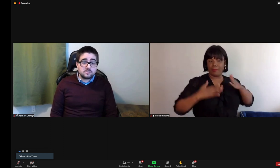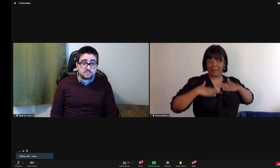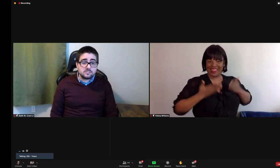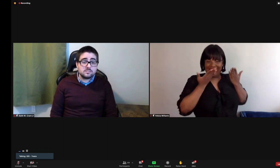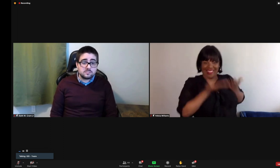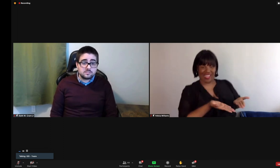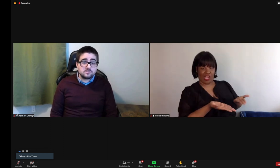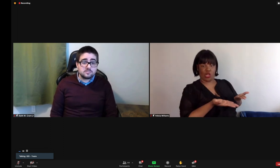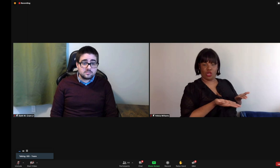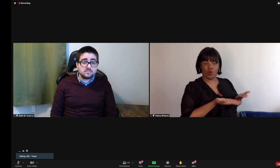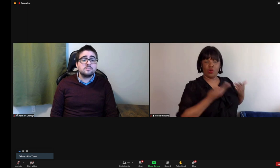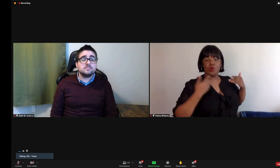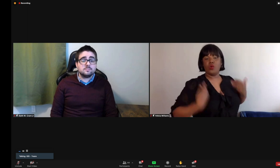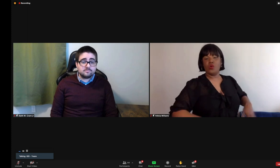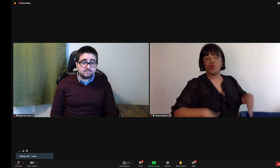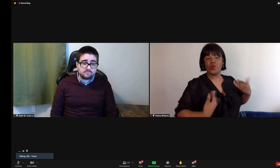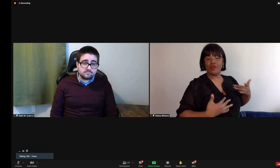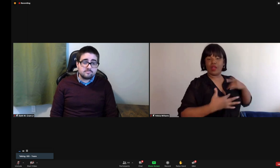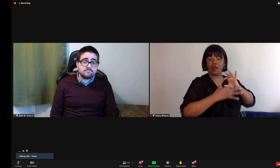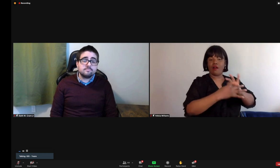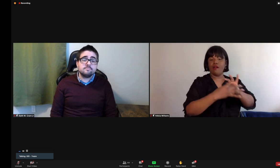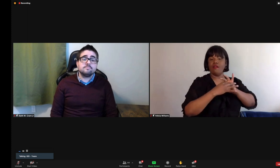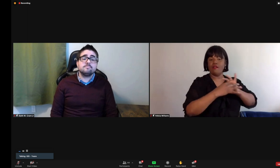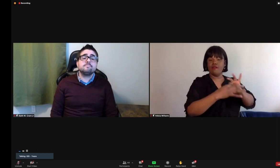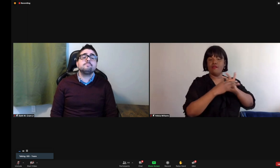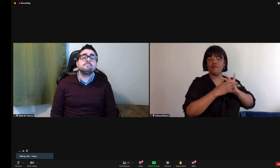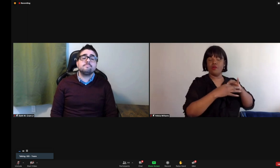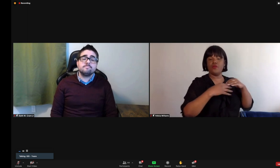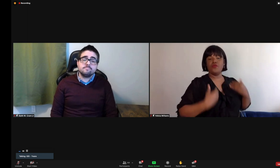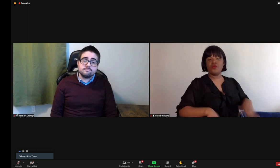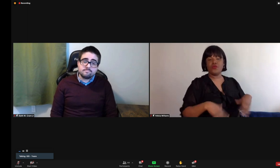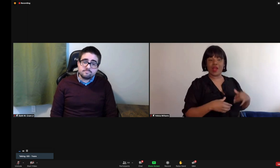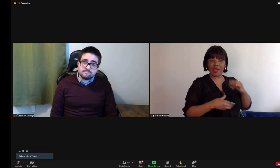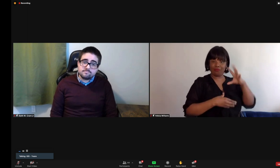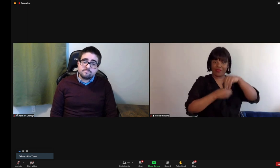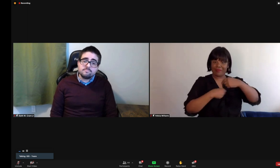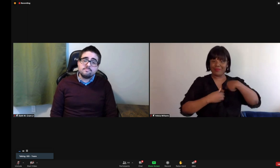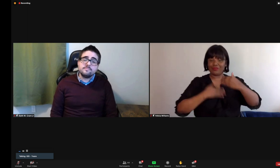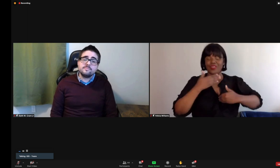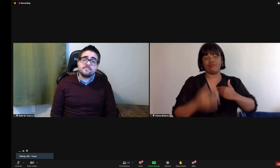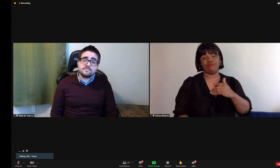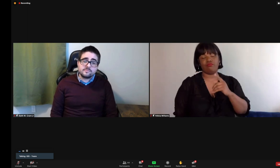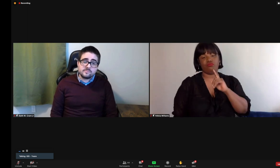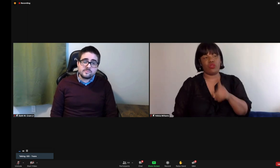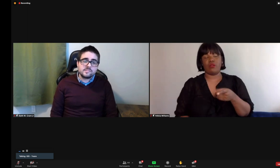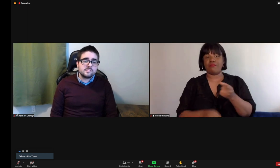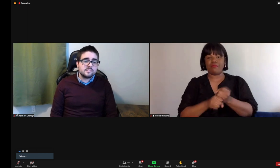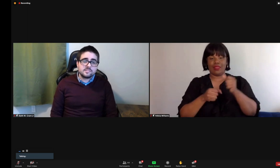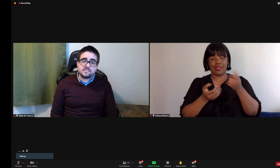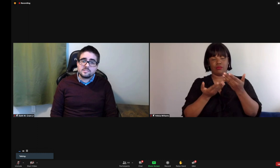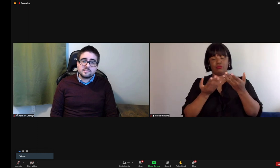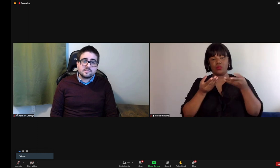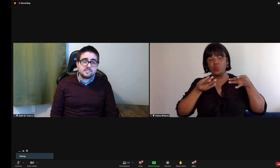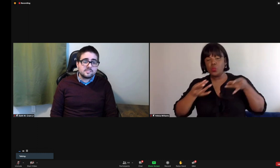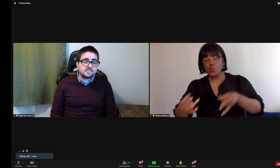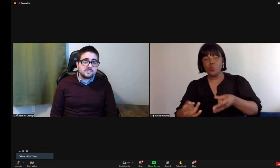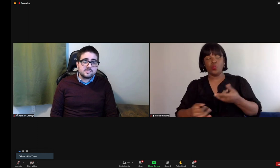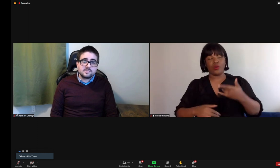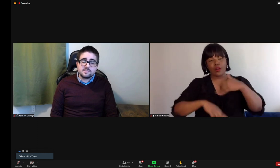you know, to be able to see a black or brown body there was just very refreshing and allowed for that kind of connection to be made. And